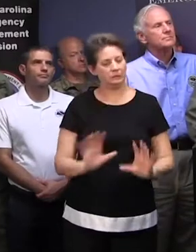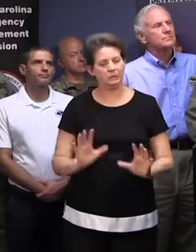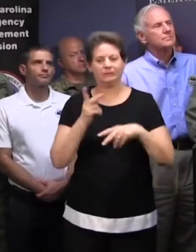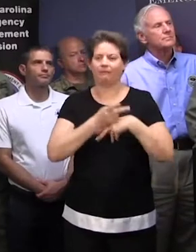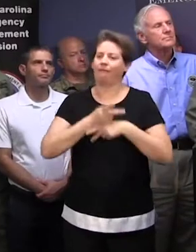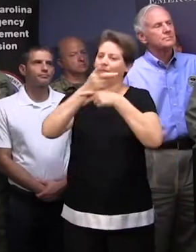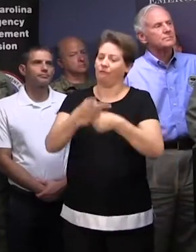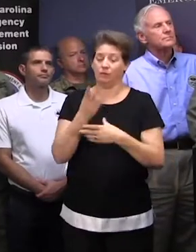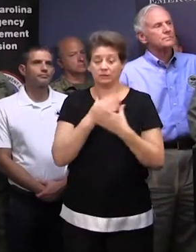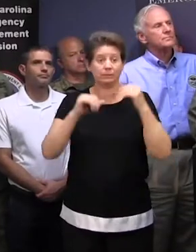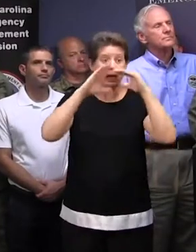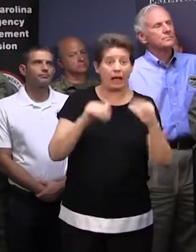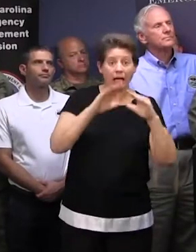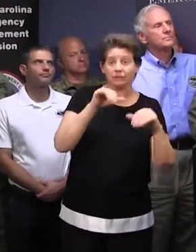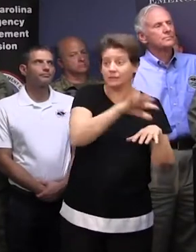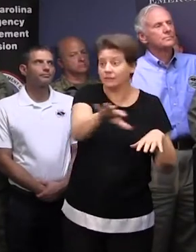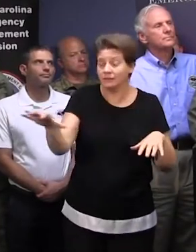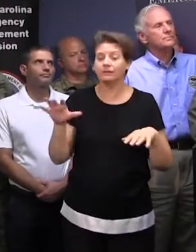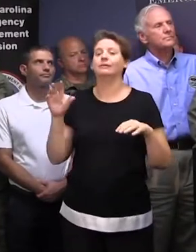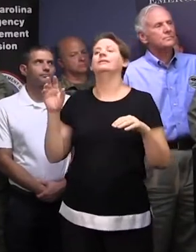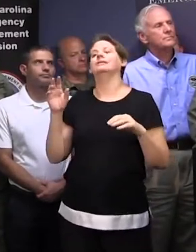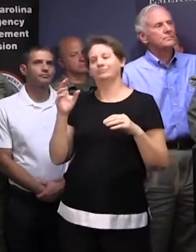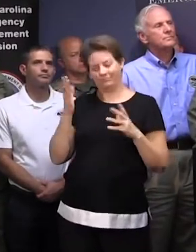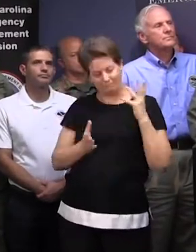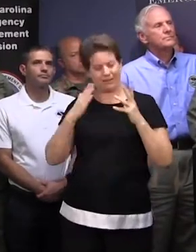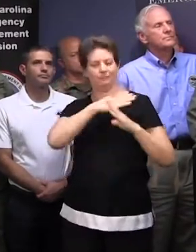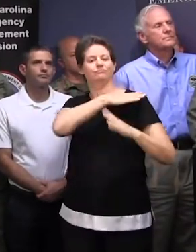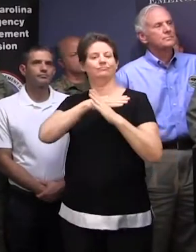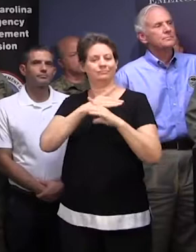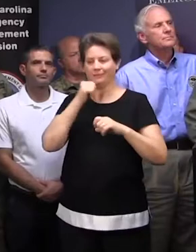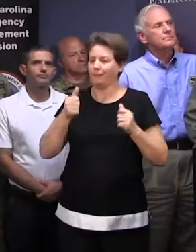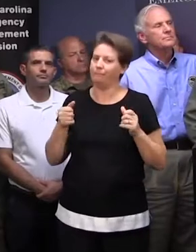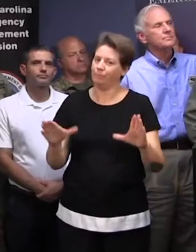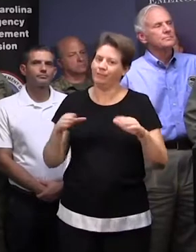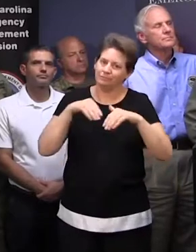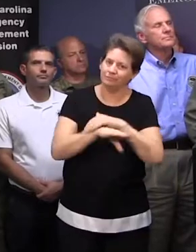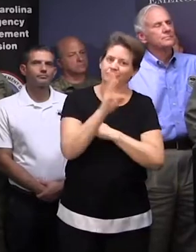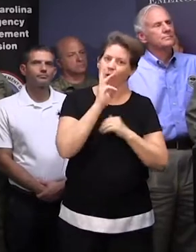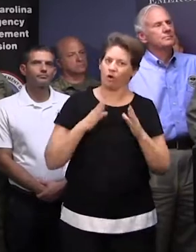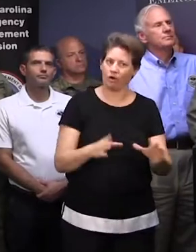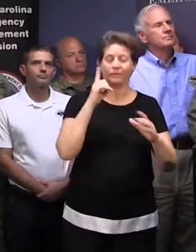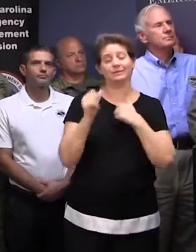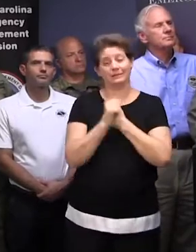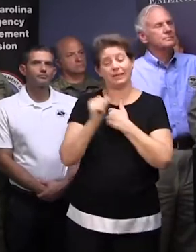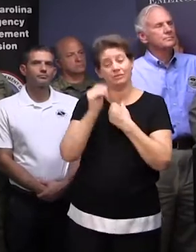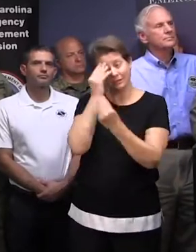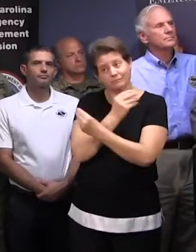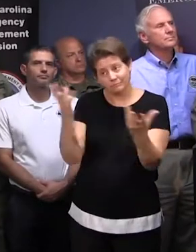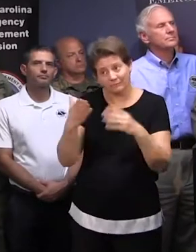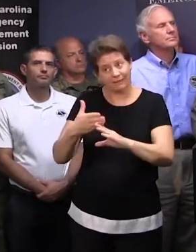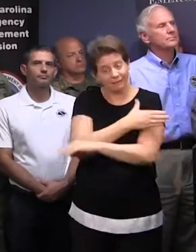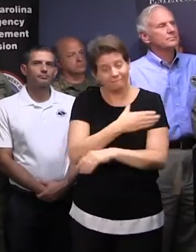hazardous conditions, our officers on the water may restrict you from going in because of the hazardous conditions. So know that ahead of time.